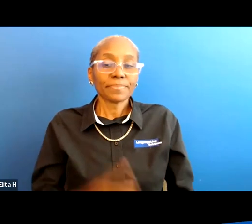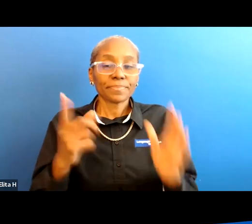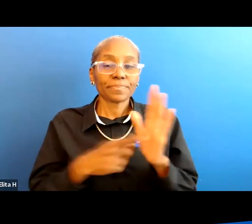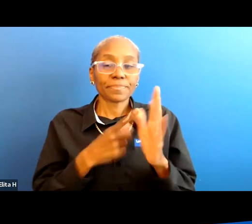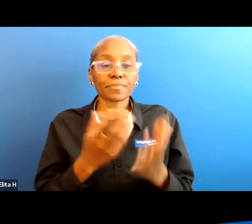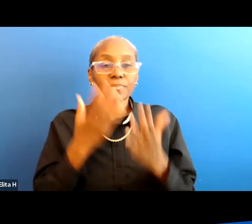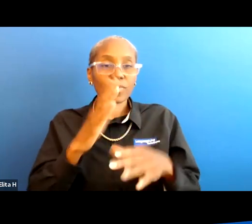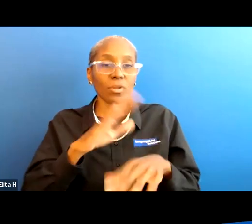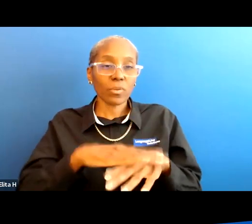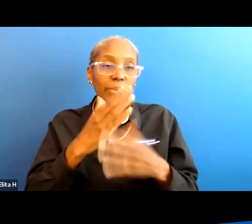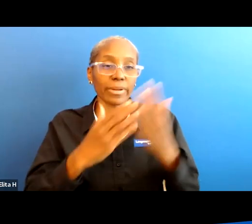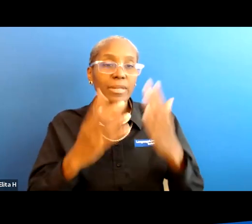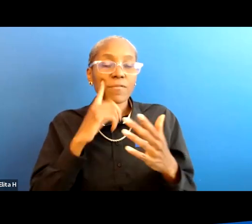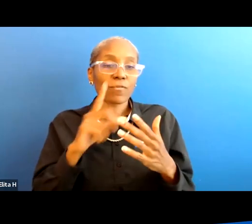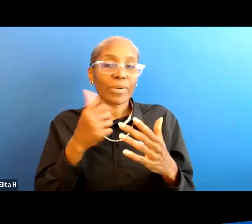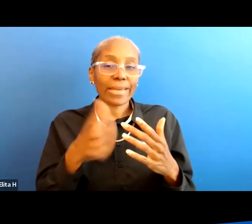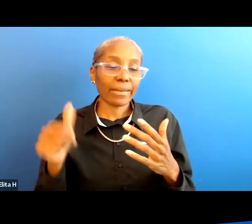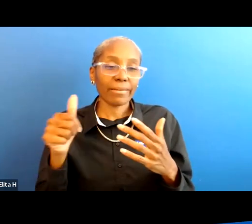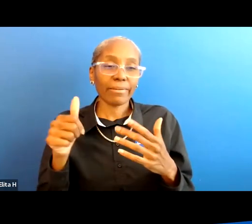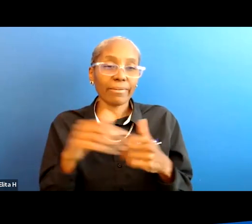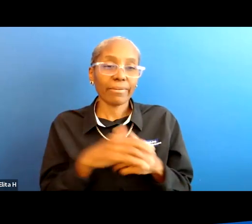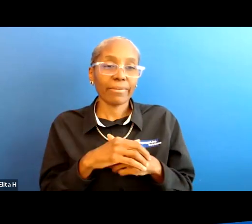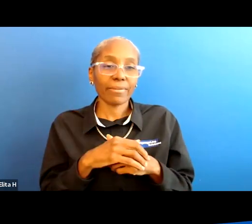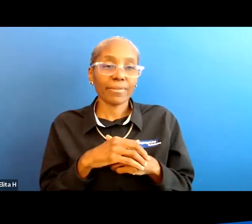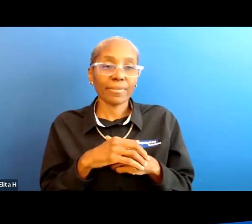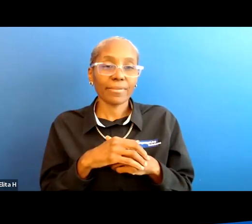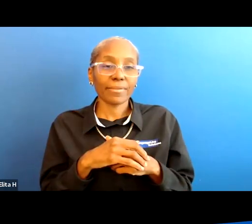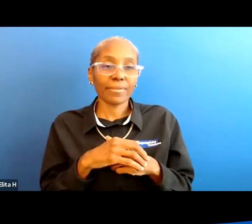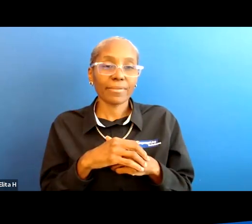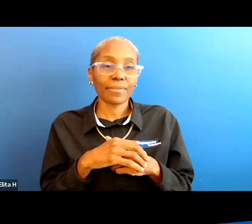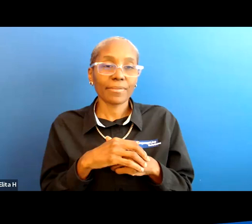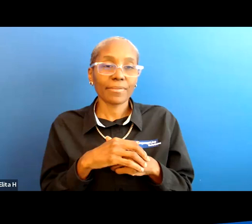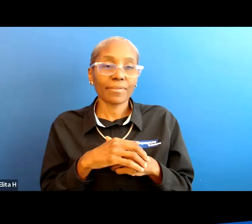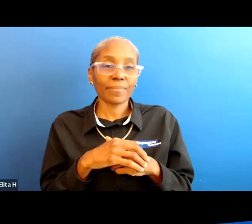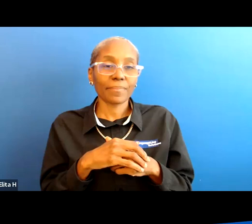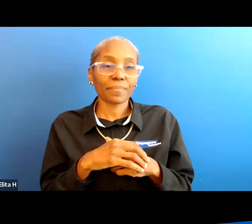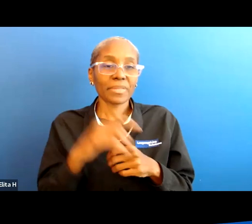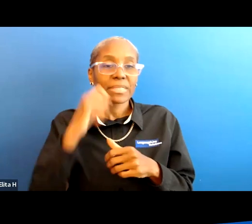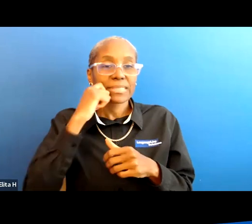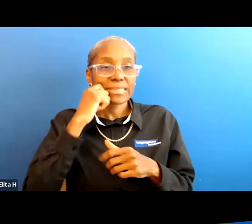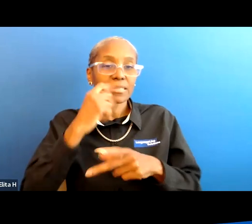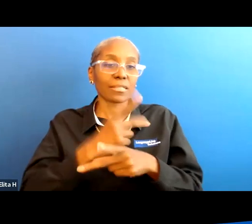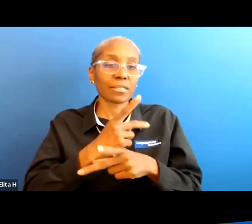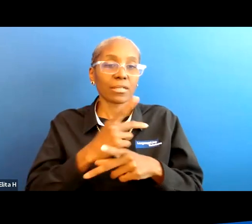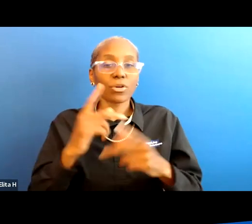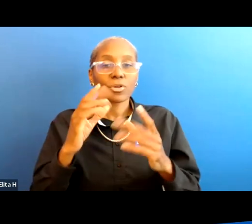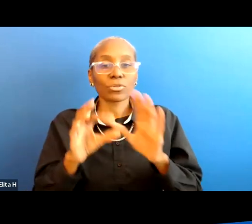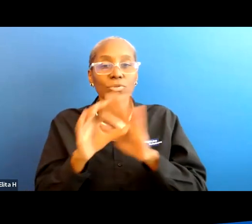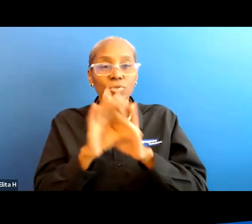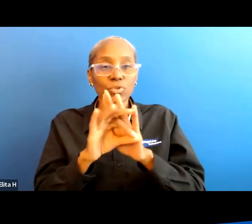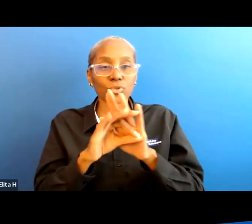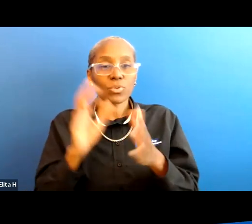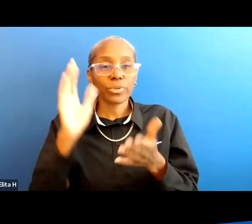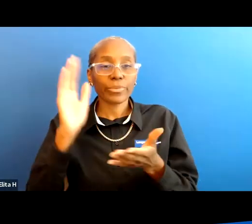to have on hand for uh uh uh skin care sore relief that kind of thing